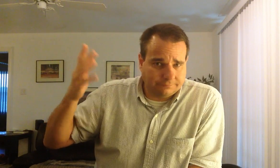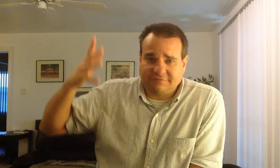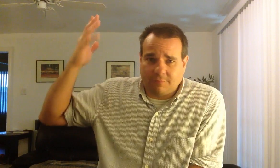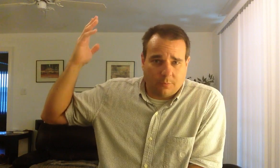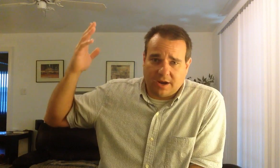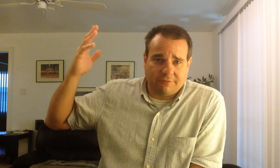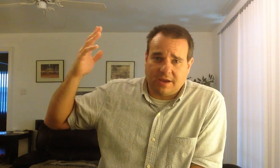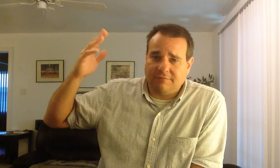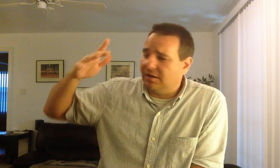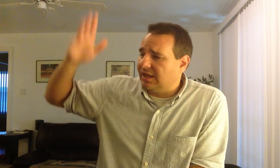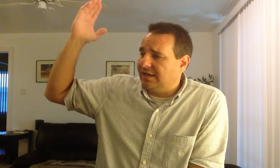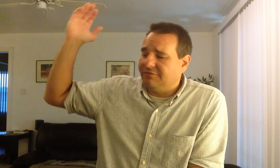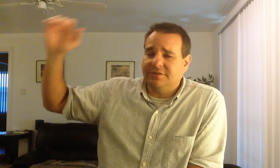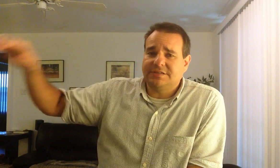From what I read a lot of different